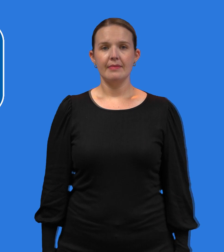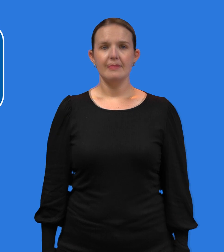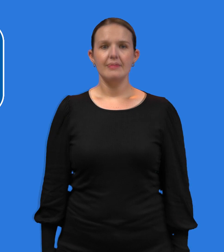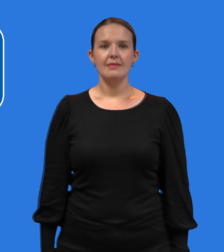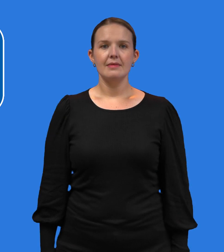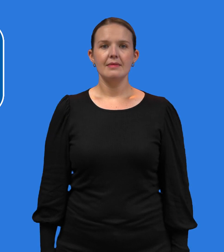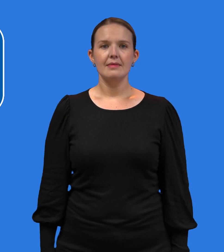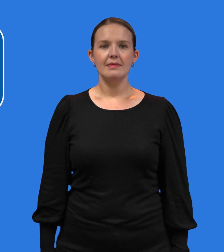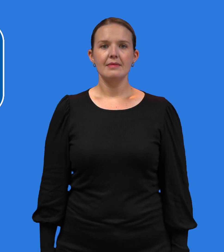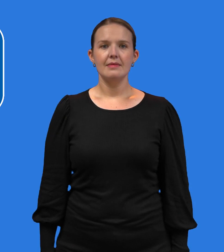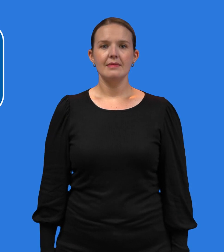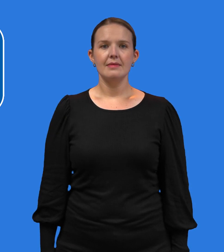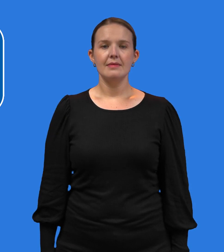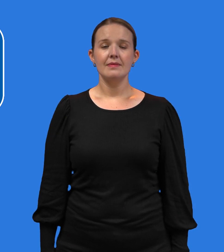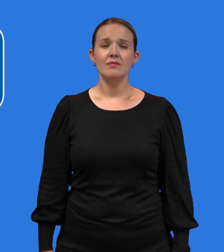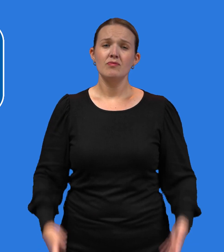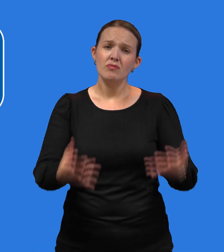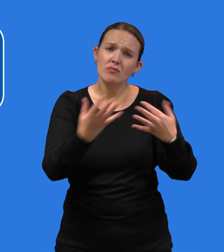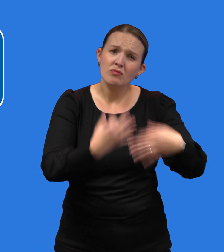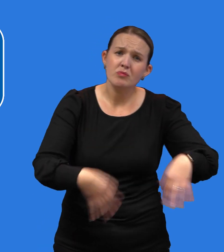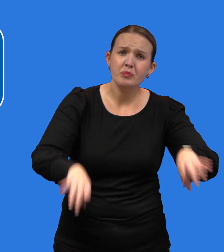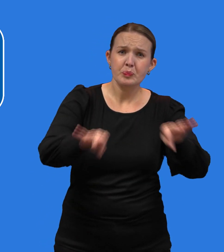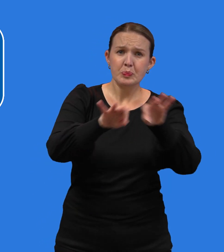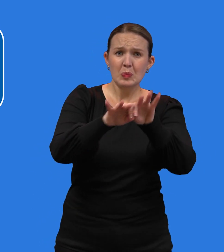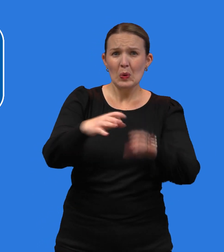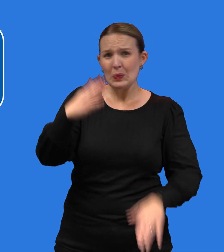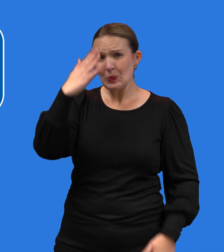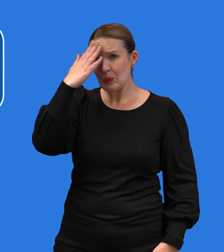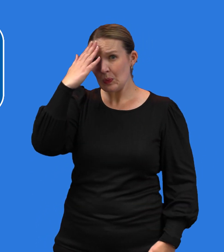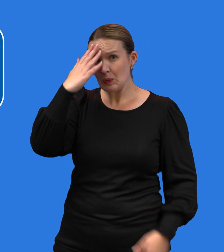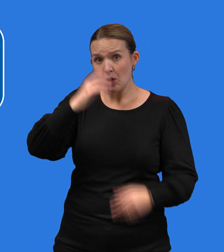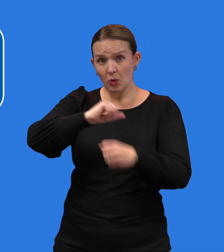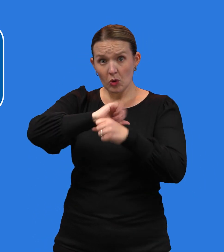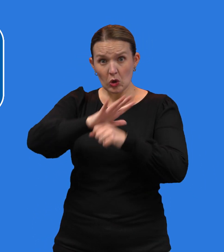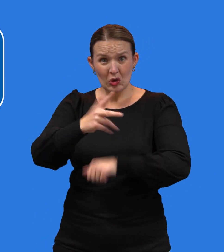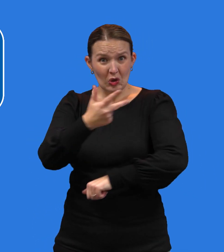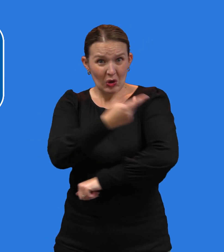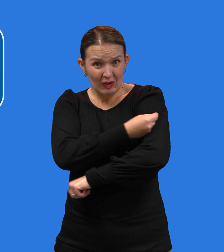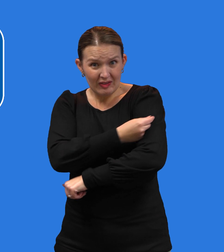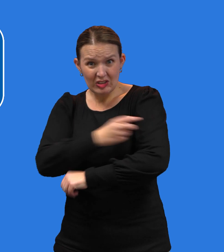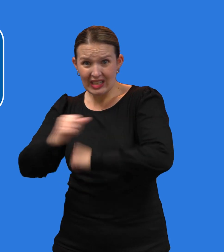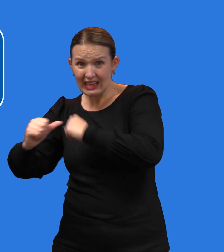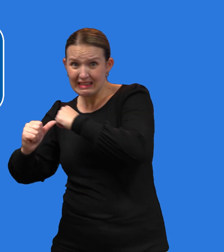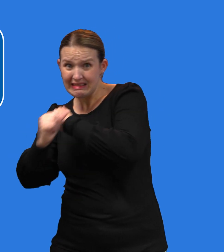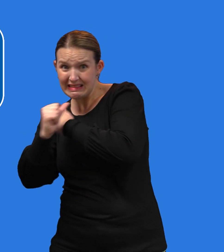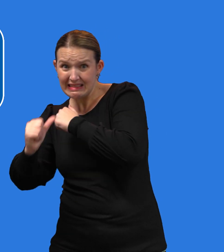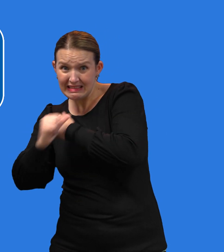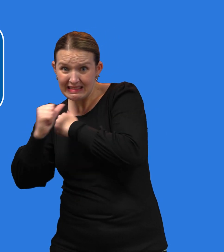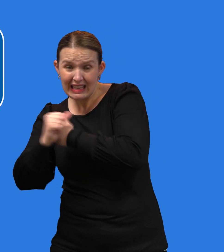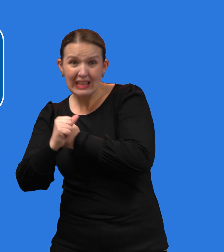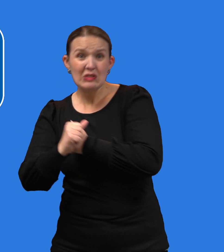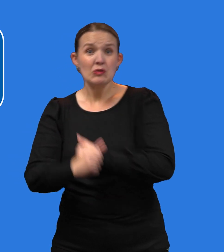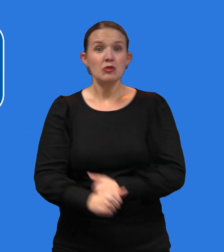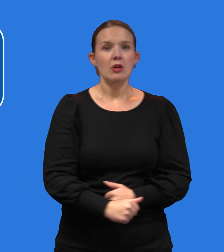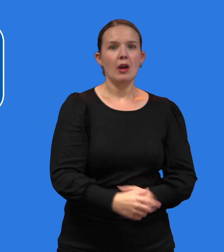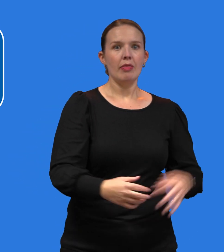life. The bottom line? The benefits of COVID-19 vaccination